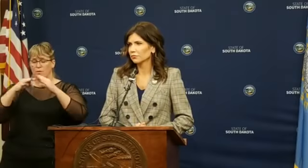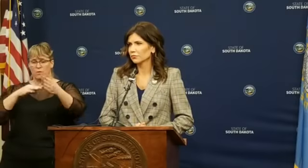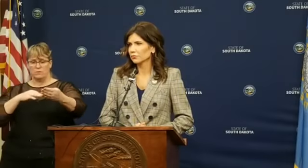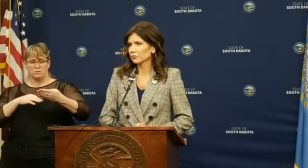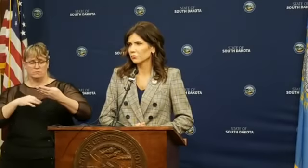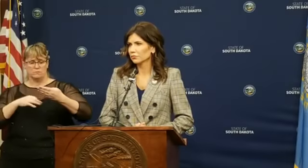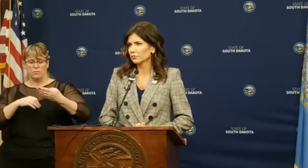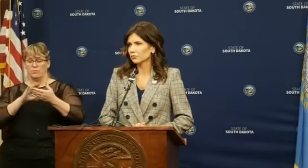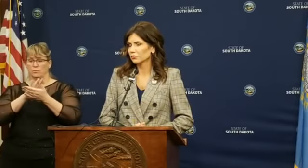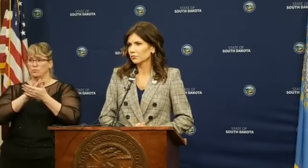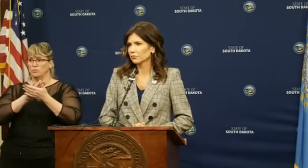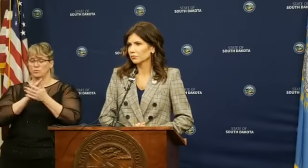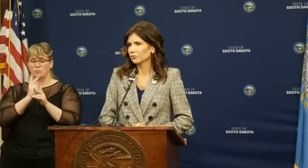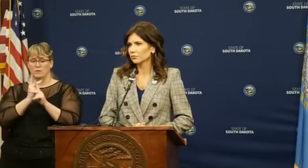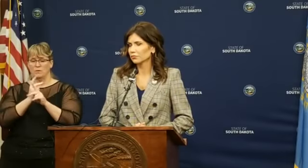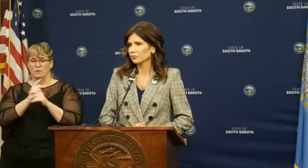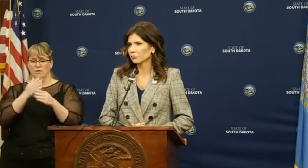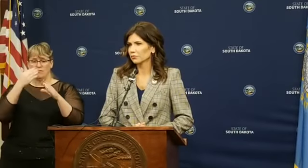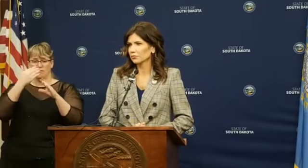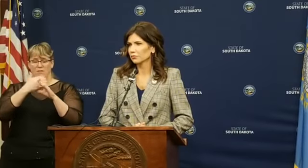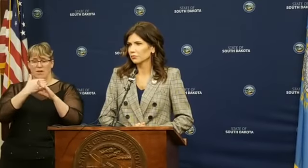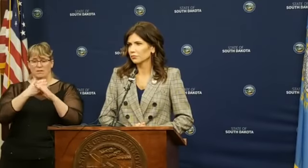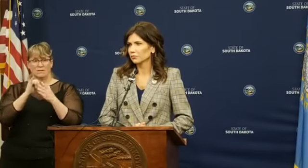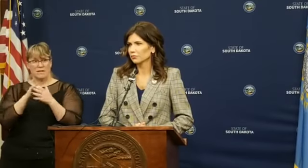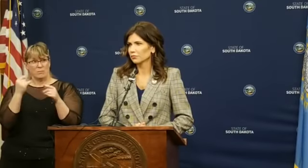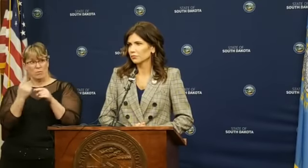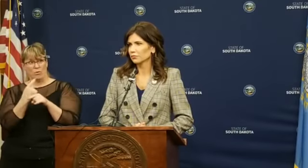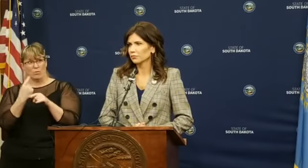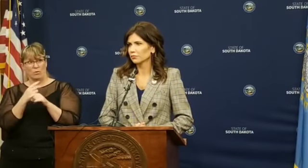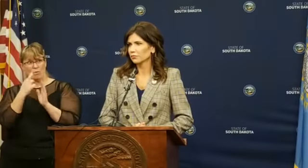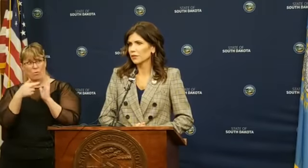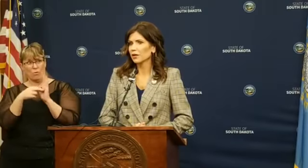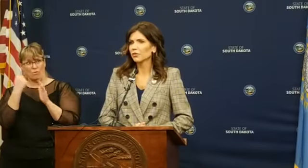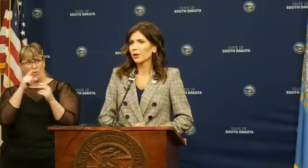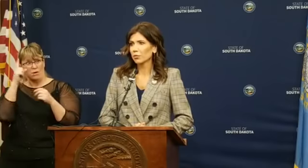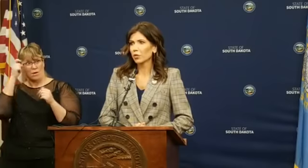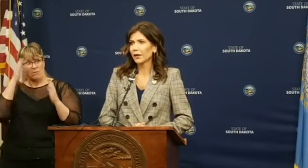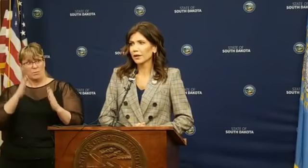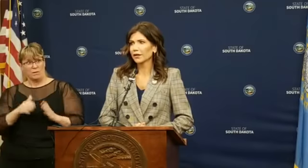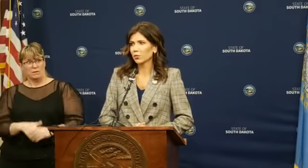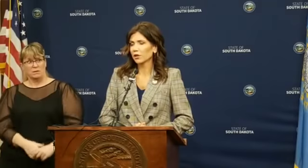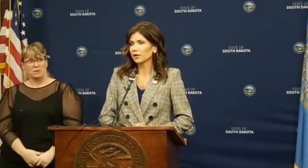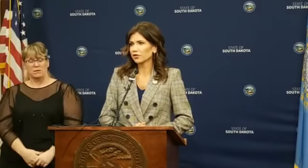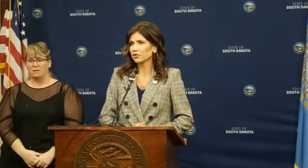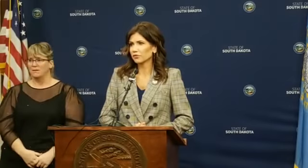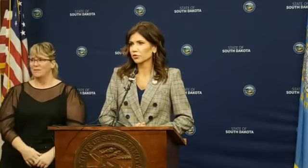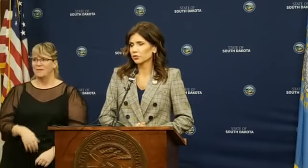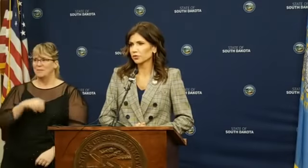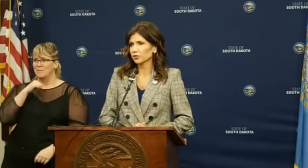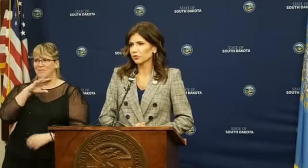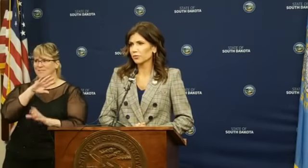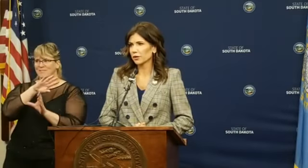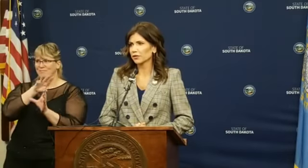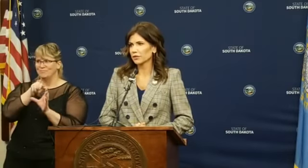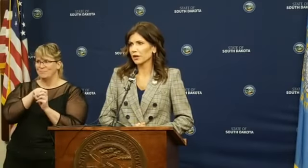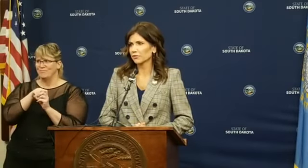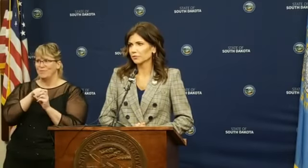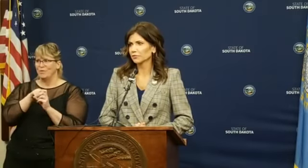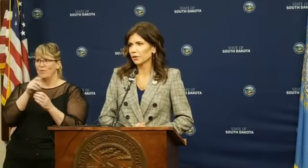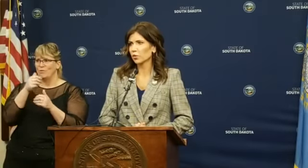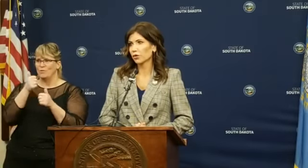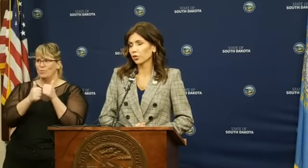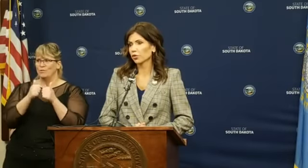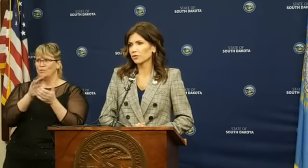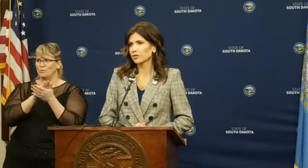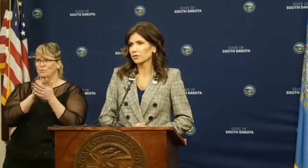that or schools would keep that on file. Is that the appropriate role of government? Well, I won't weigh in on what each individual school district may decide